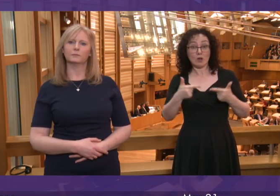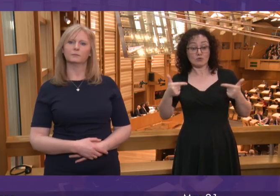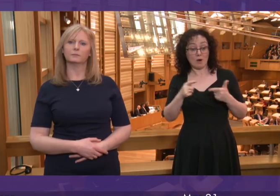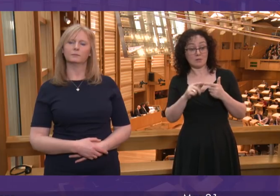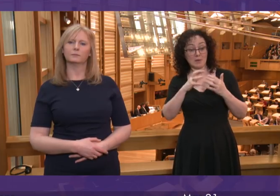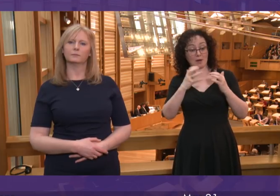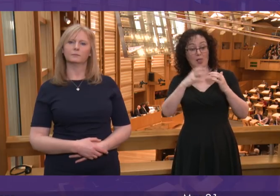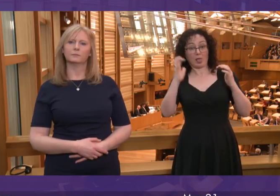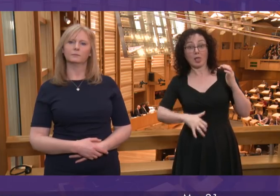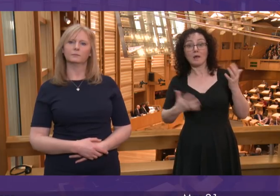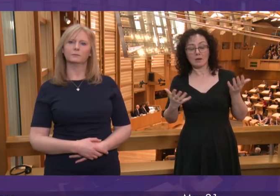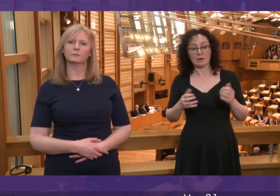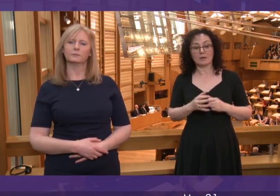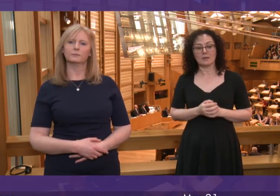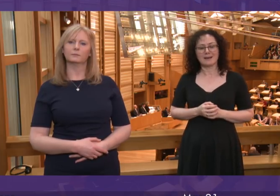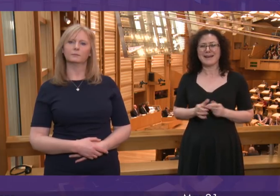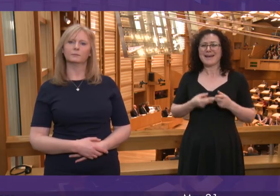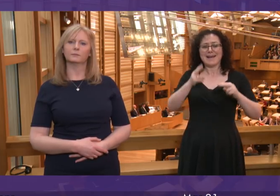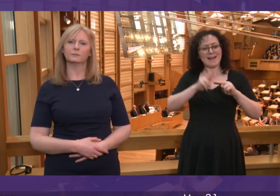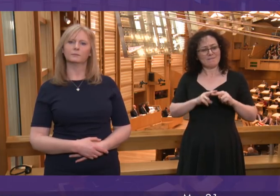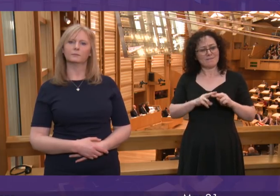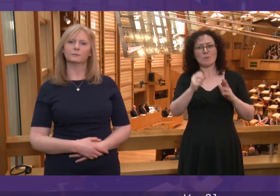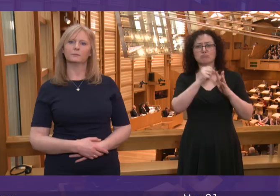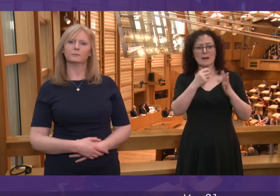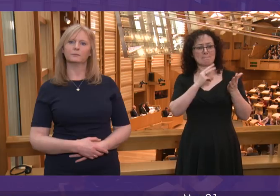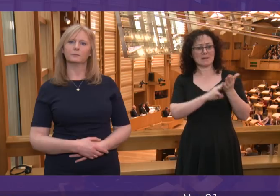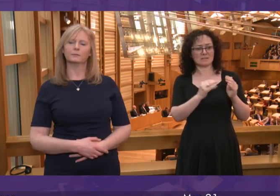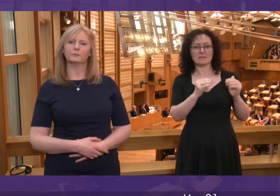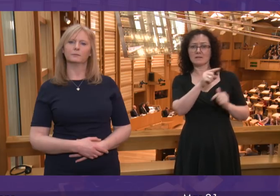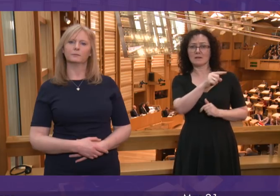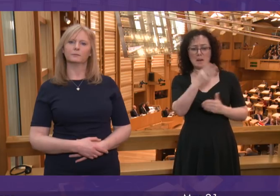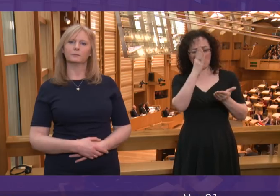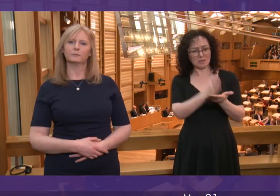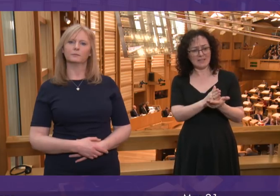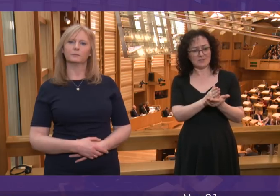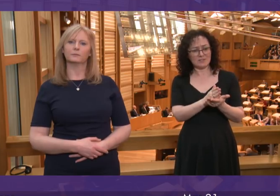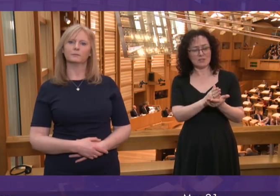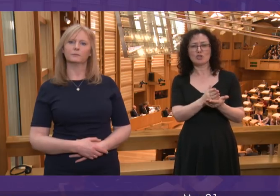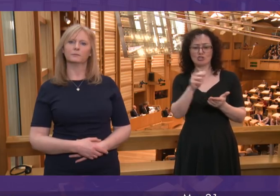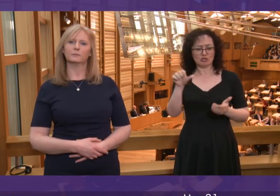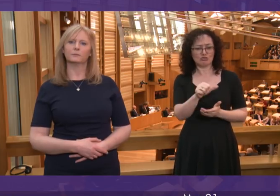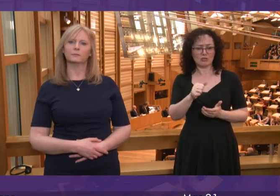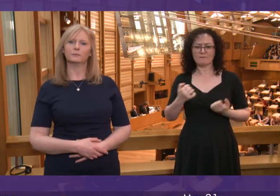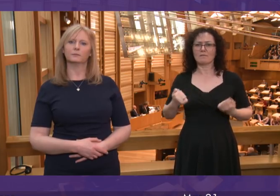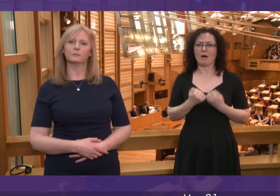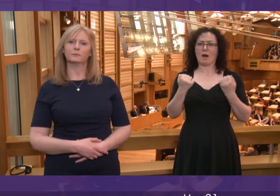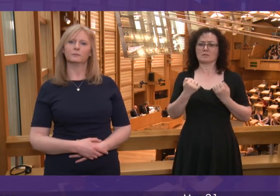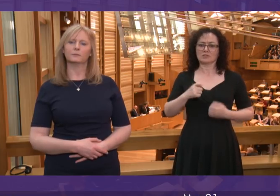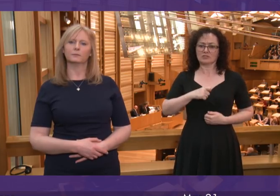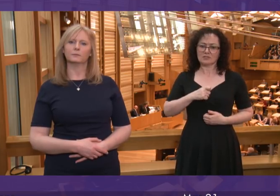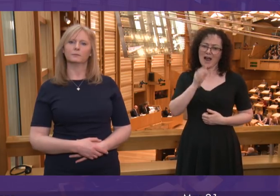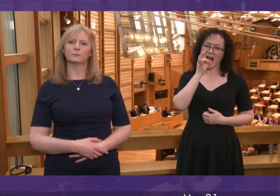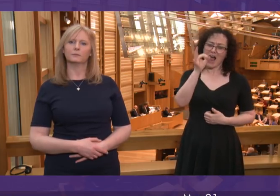Isn't it the case that if the Prime Minister believes that she has the people with her, she should have the courage to put that to the test and call for a people's vote?